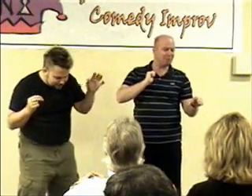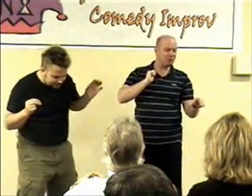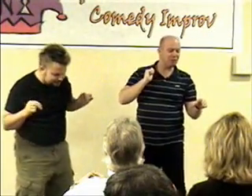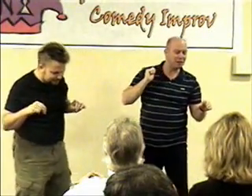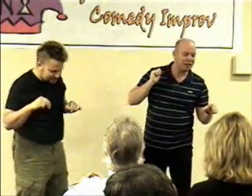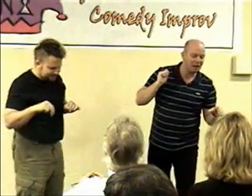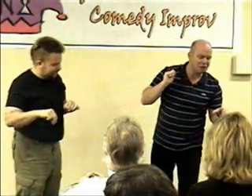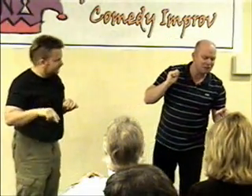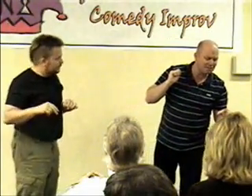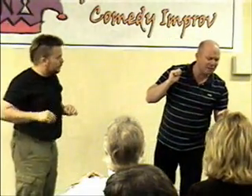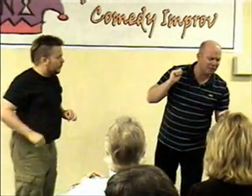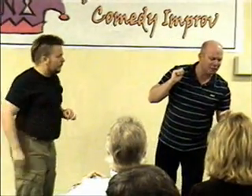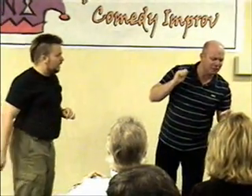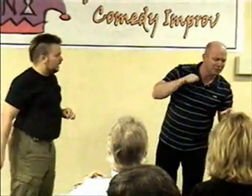You think I should do them different?